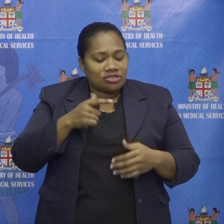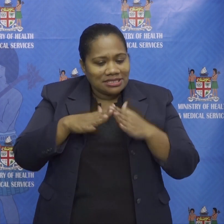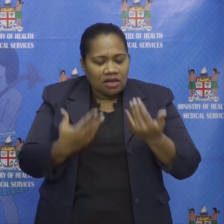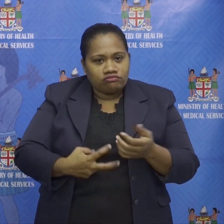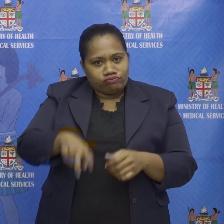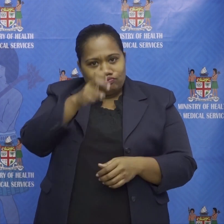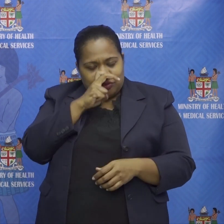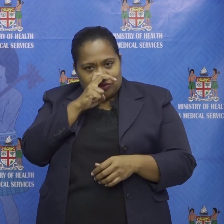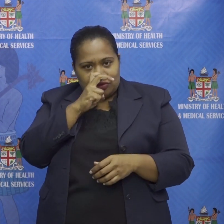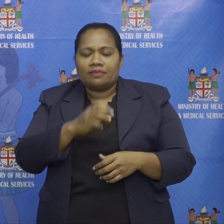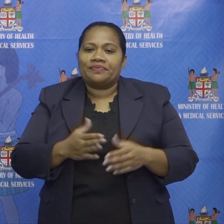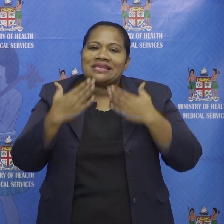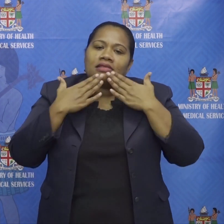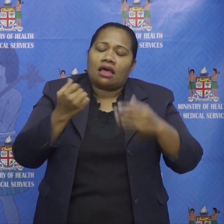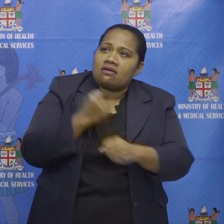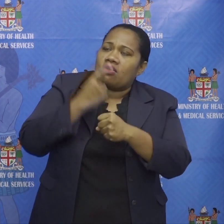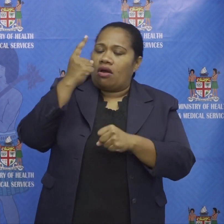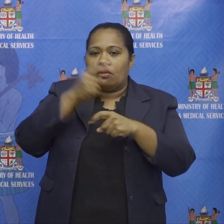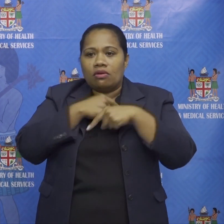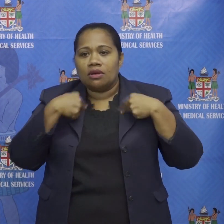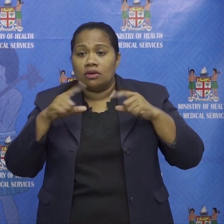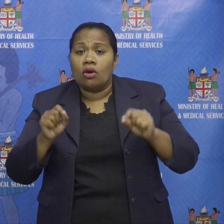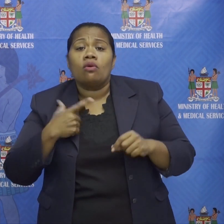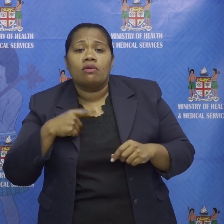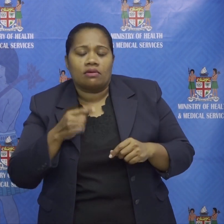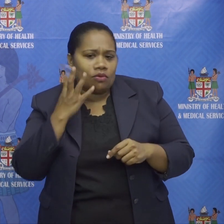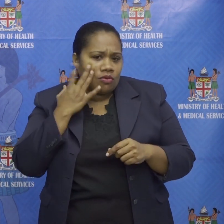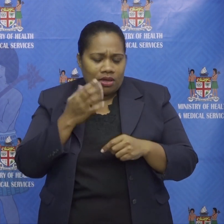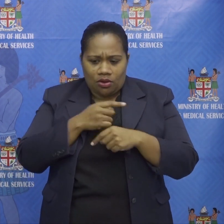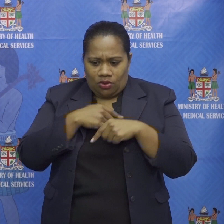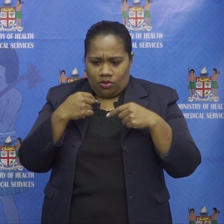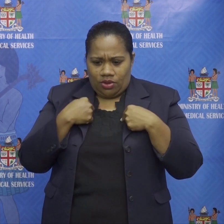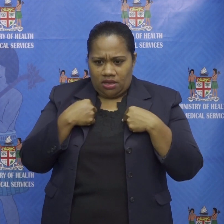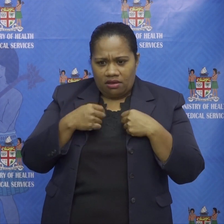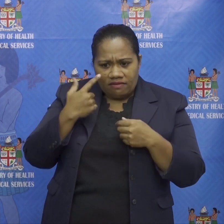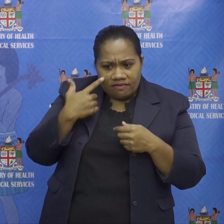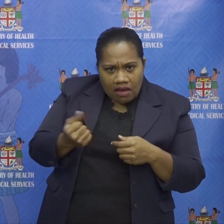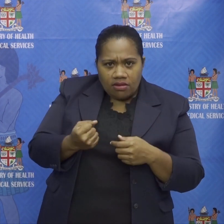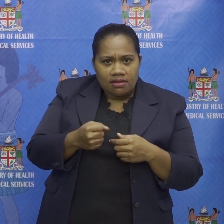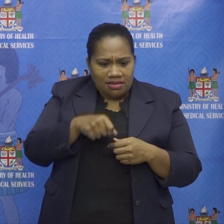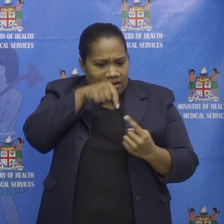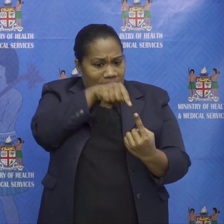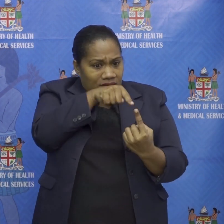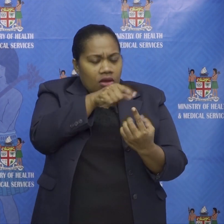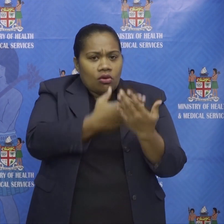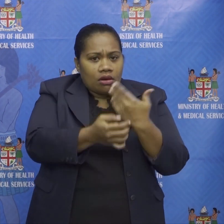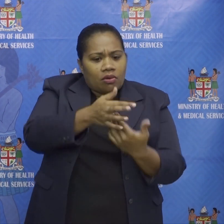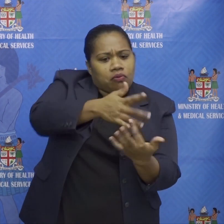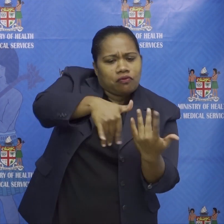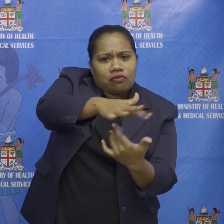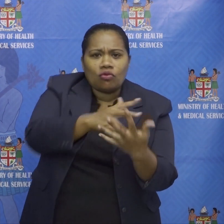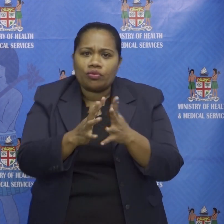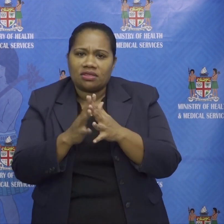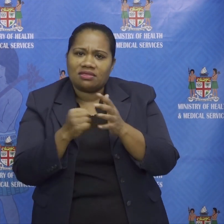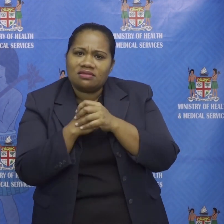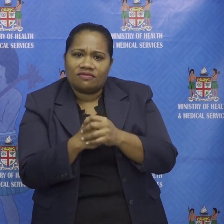thank god we did so after learning that an earlier case had mingled among his companions otherwise we would have had